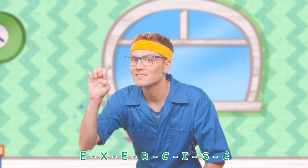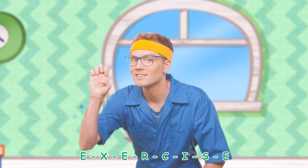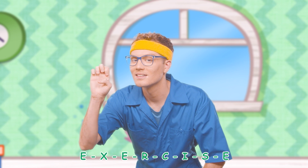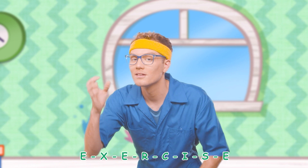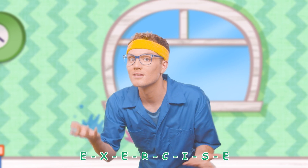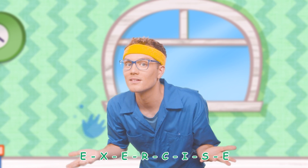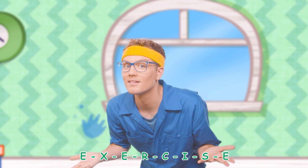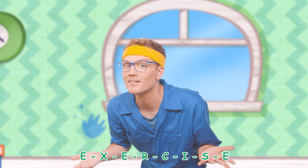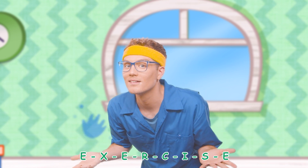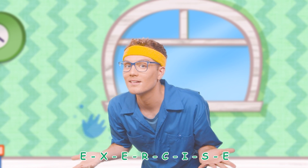-E